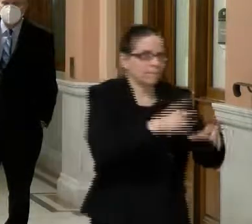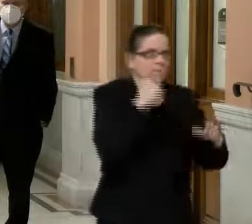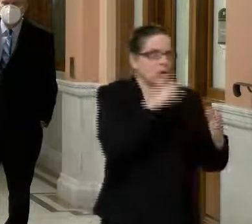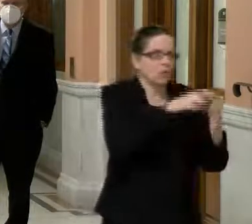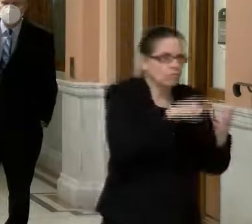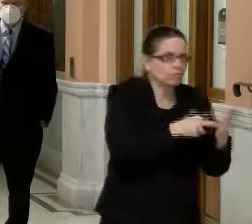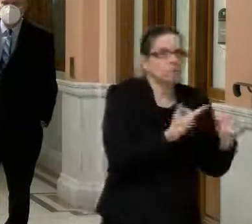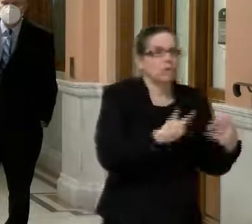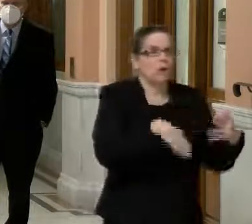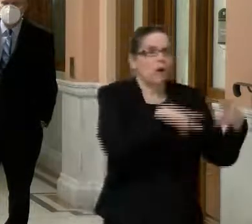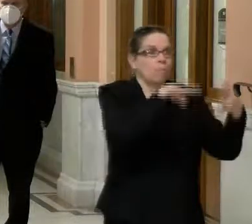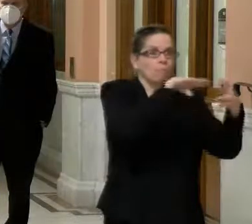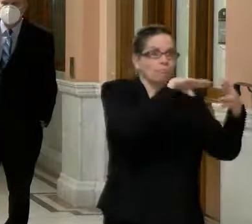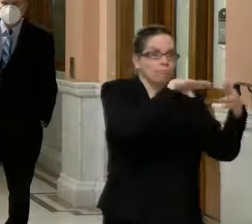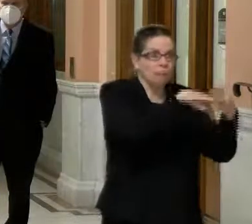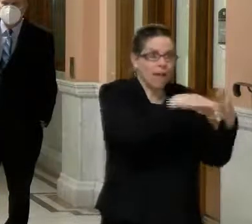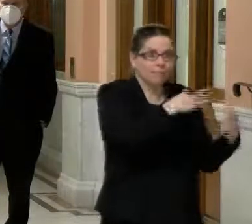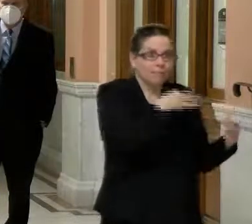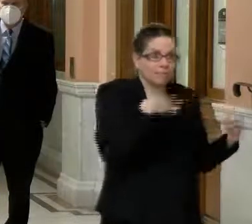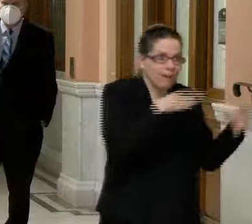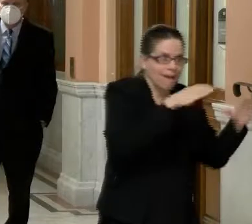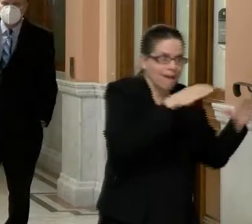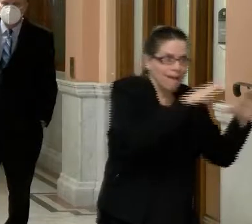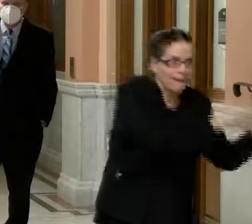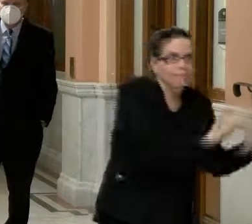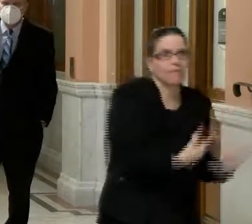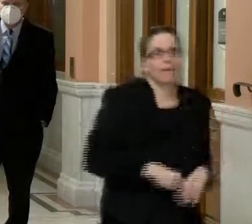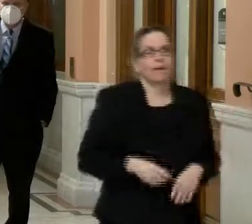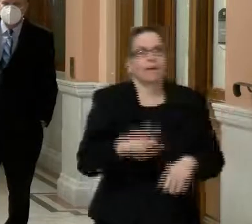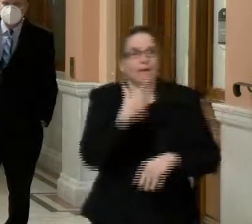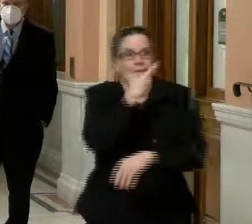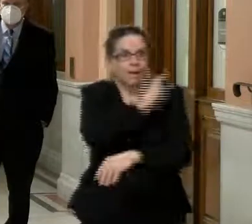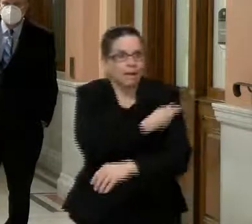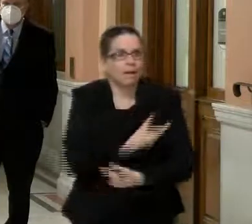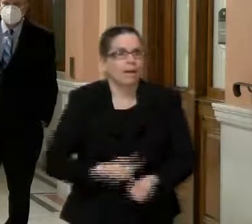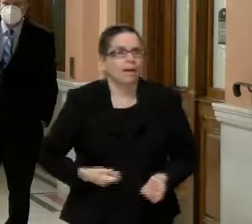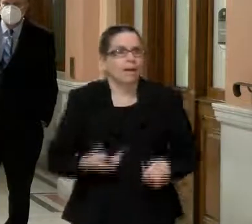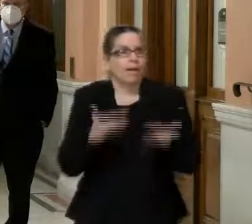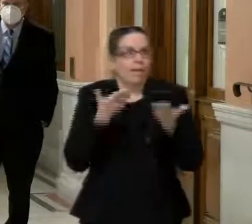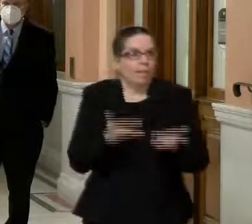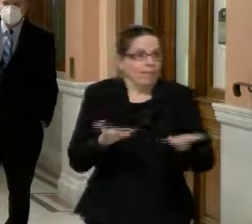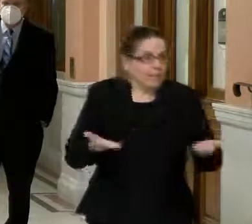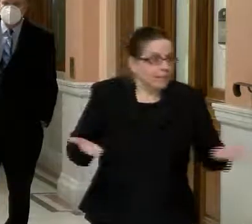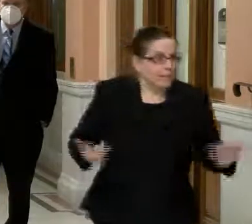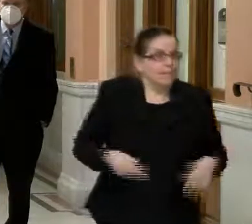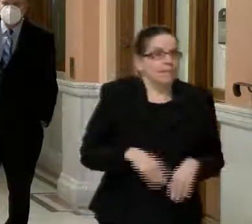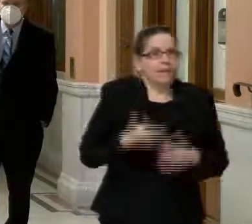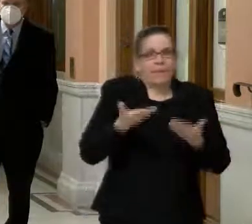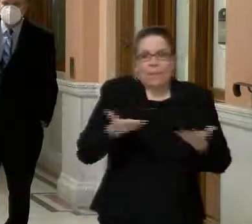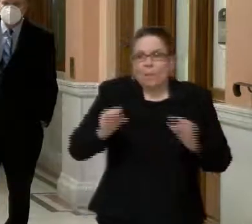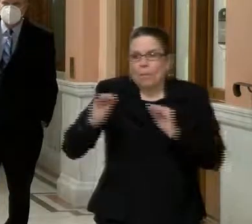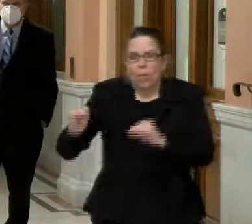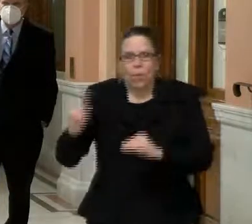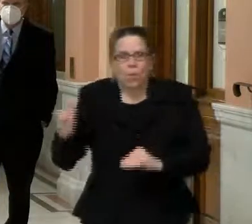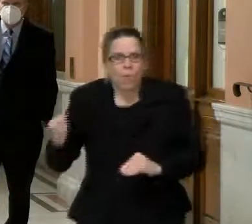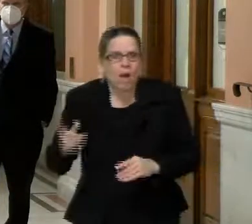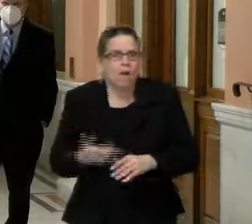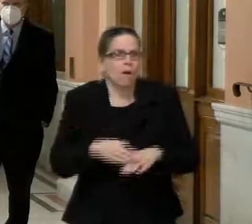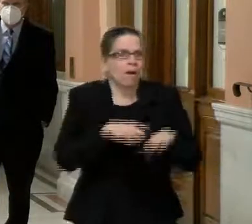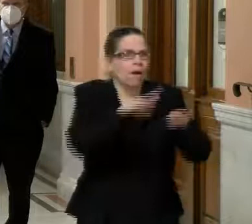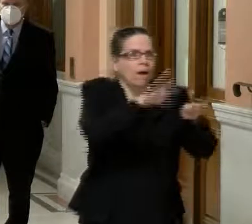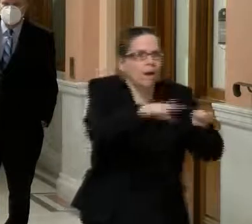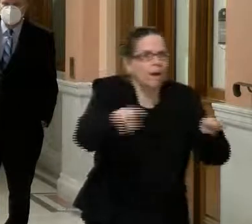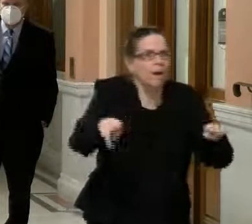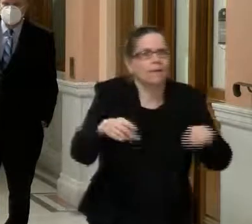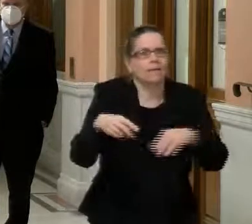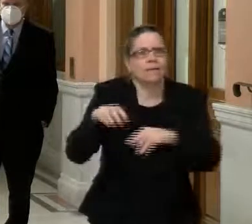for the volunteers and the workers and supplies, et cetera. Um, we're doing pretty good in a relatively confined